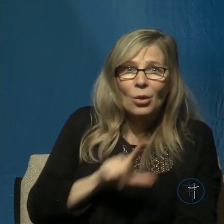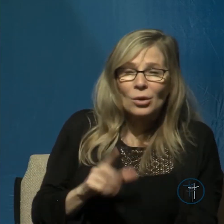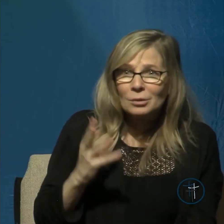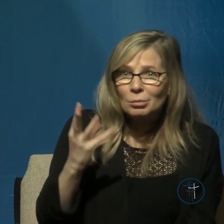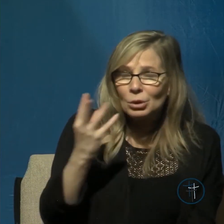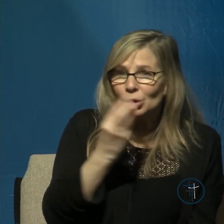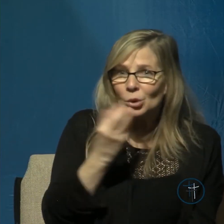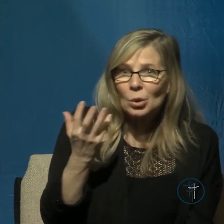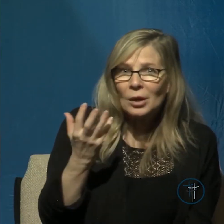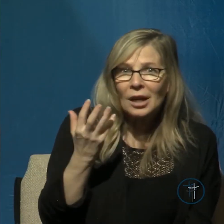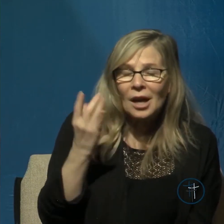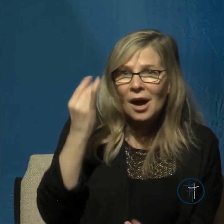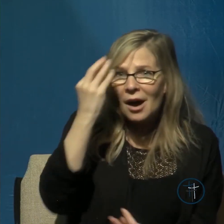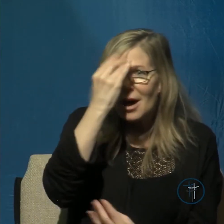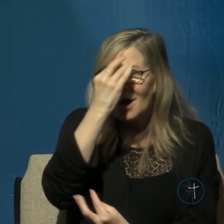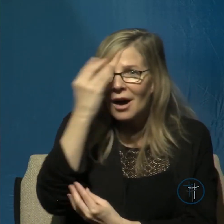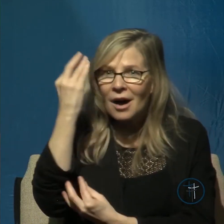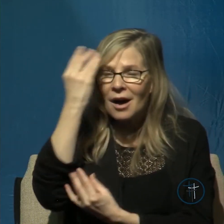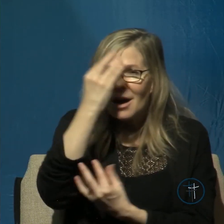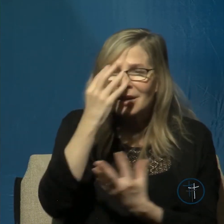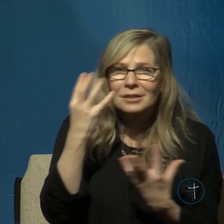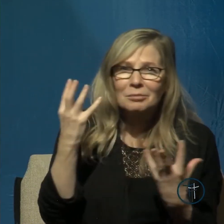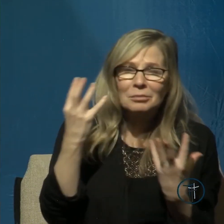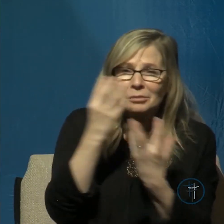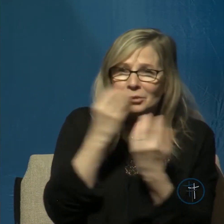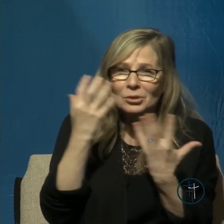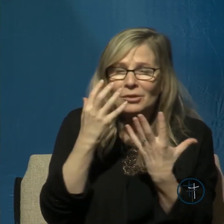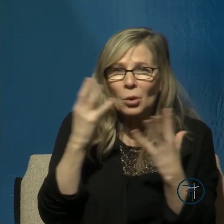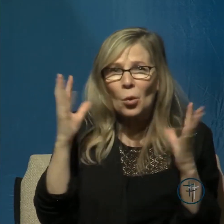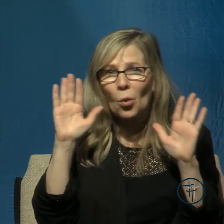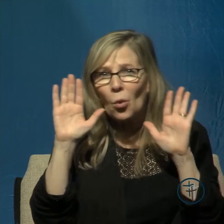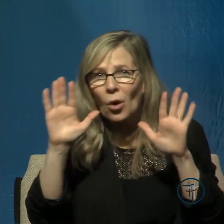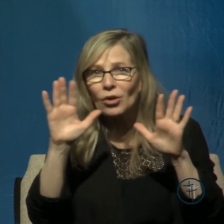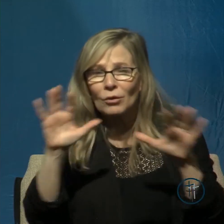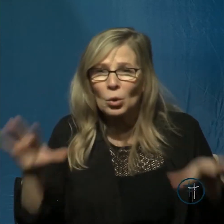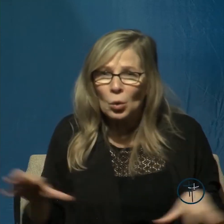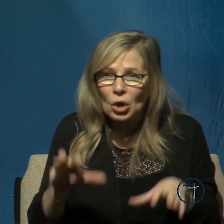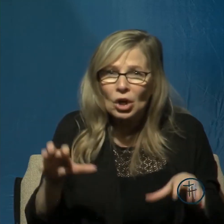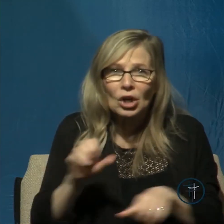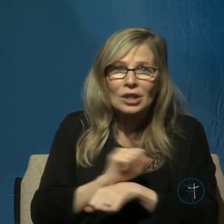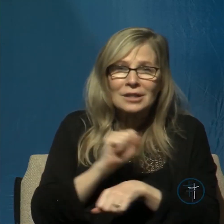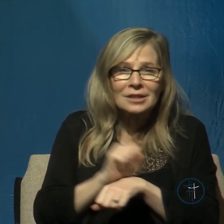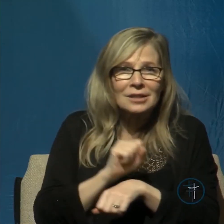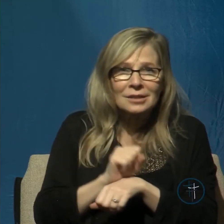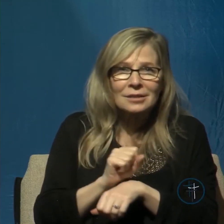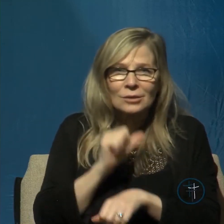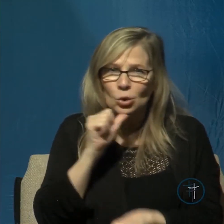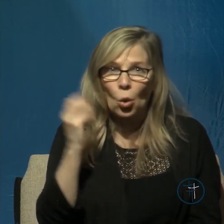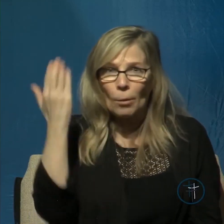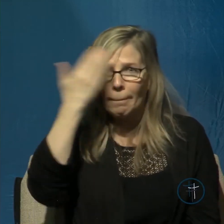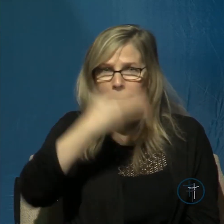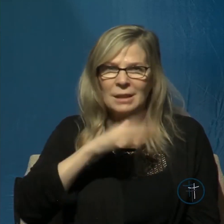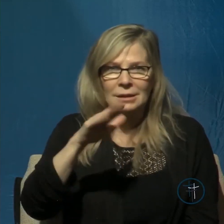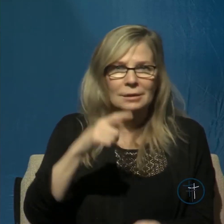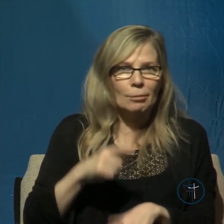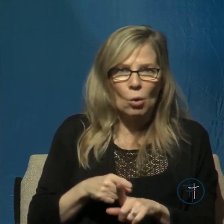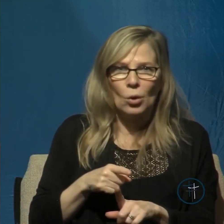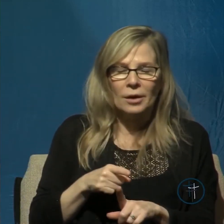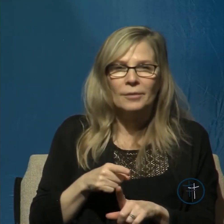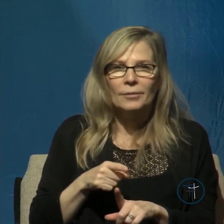on him and his wonderful works so don't miss the point of what David is saying what he's telling us is that the reason